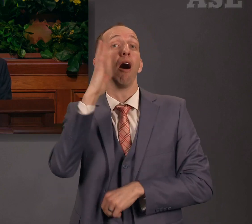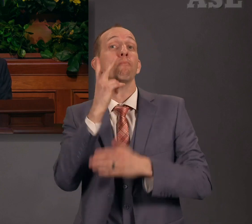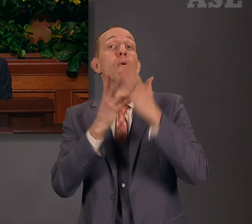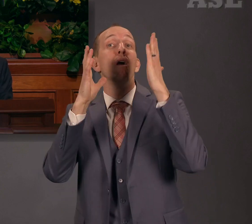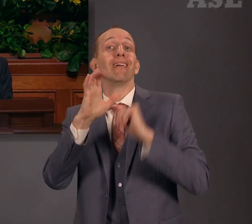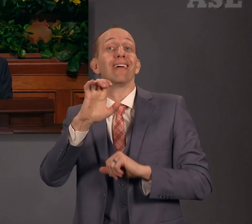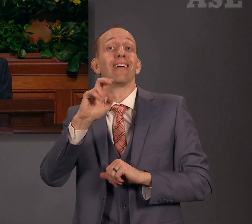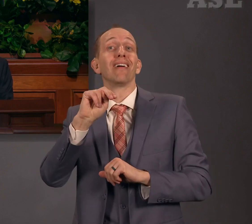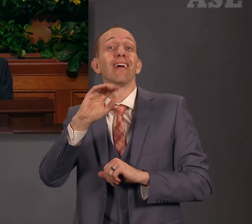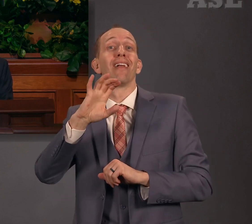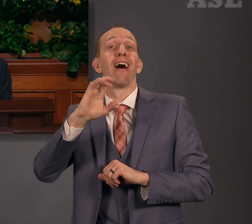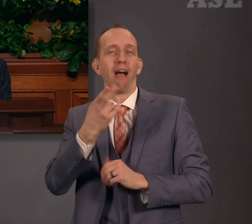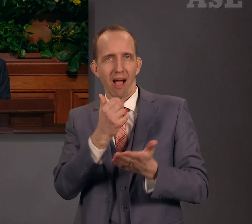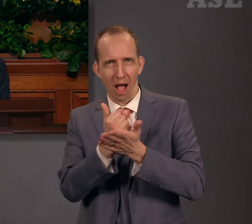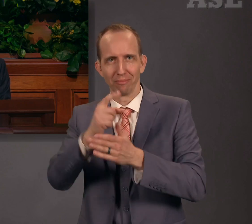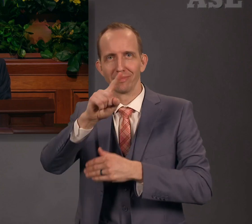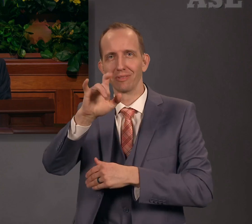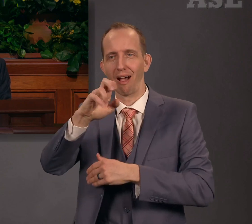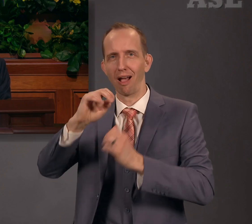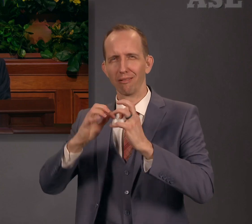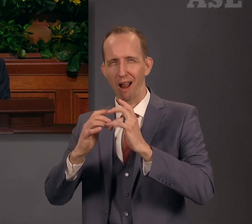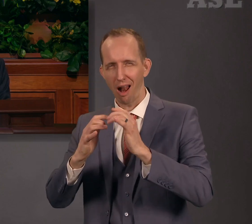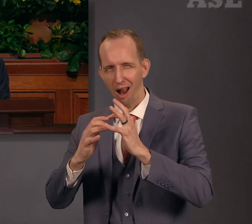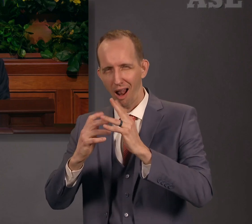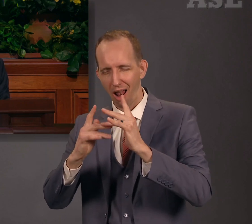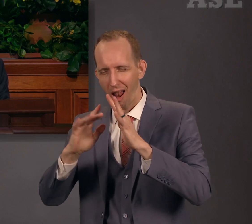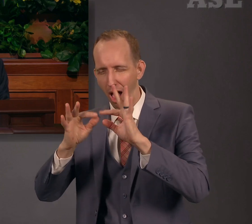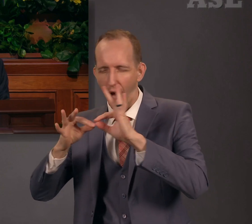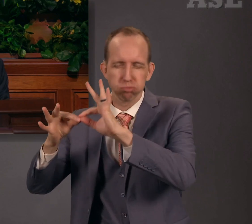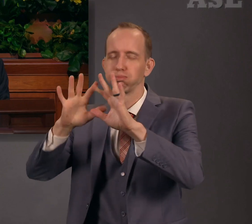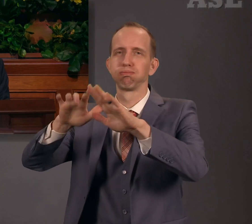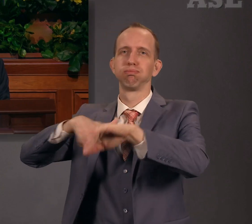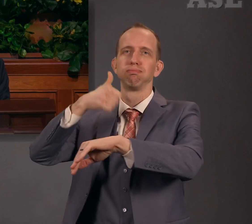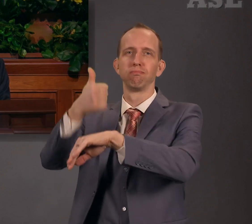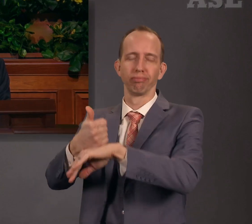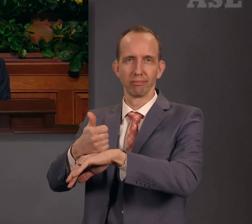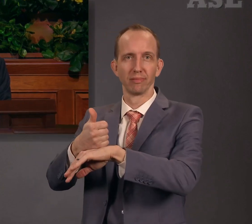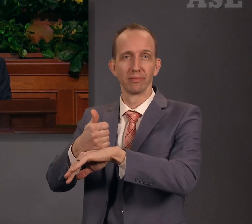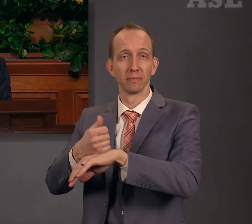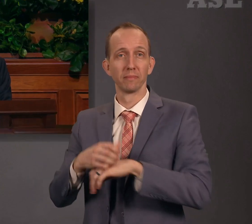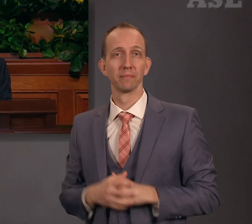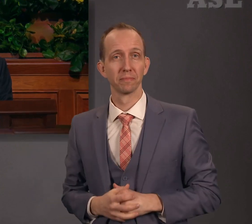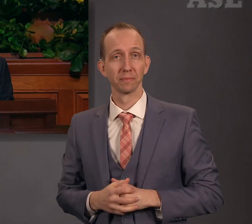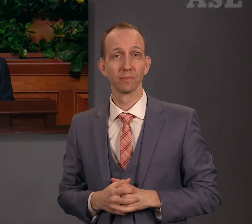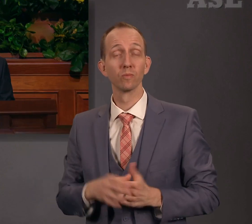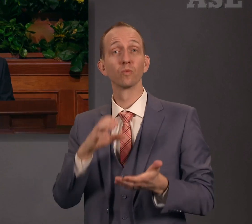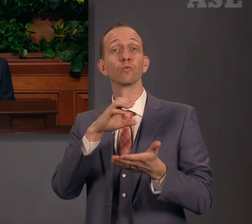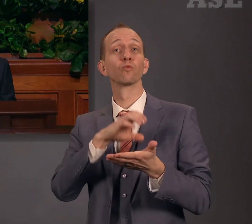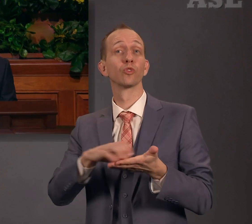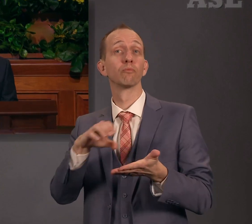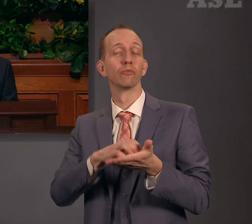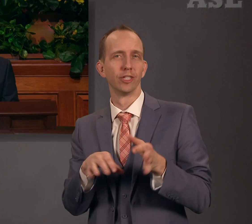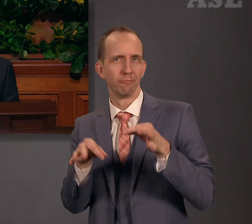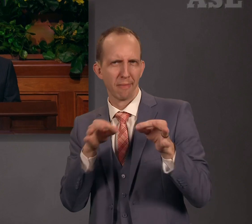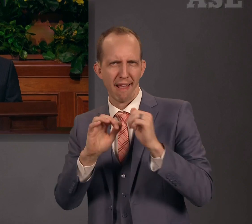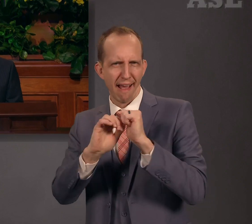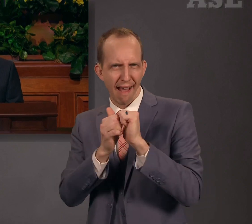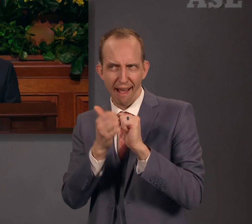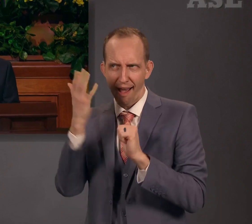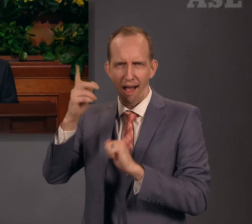was instrumental in establishing the city of Zion. The scriptural account of Enoch's call to serve